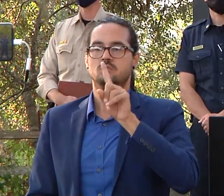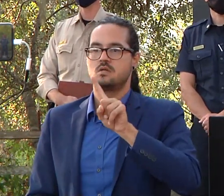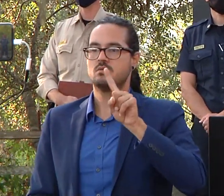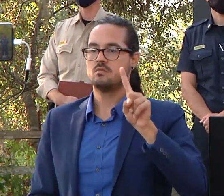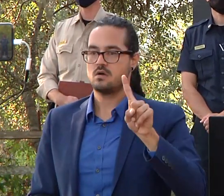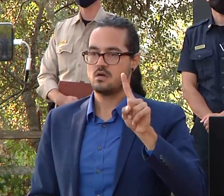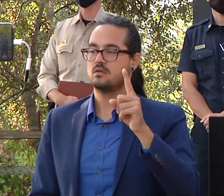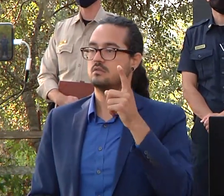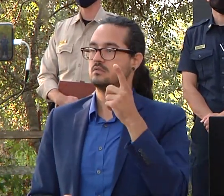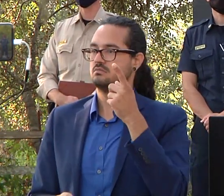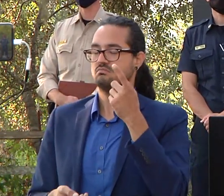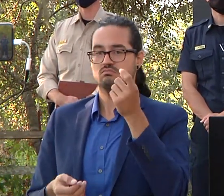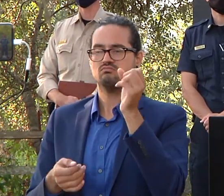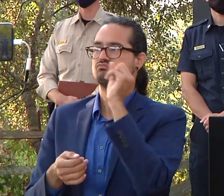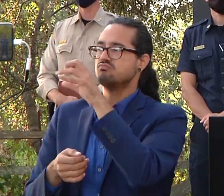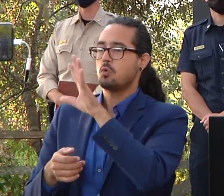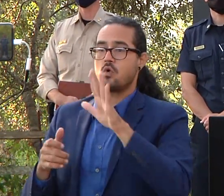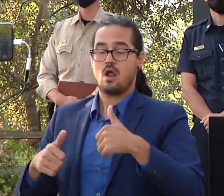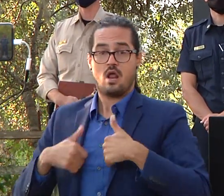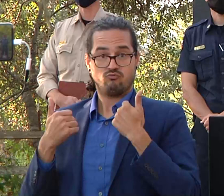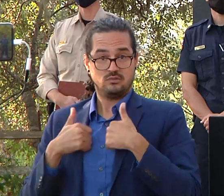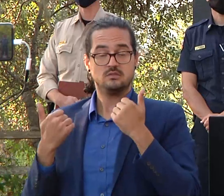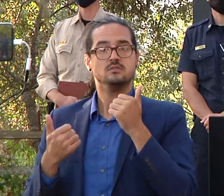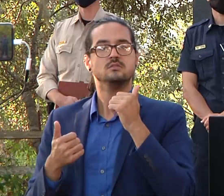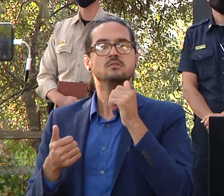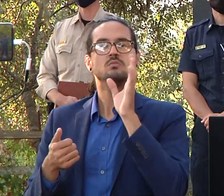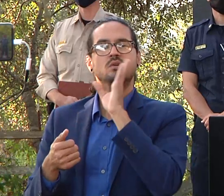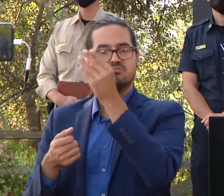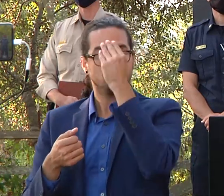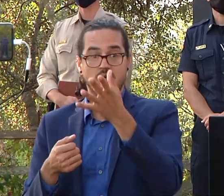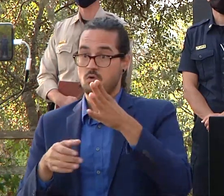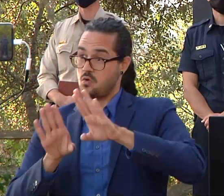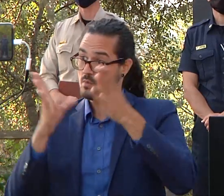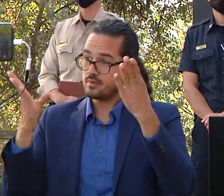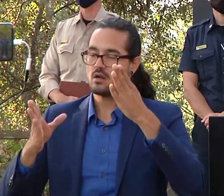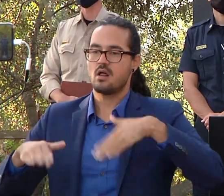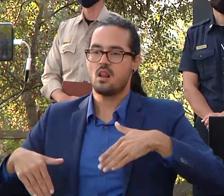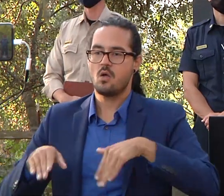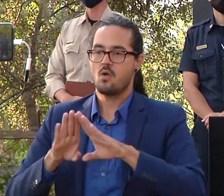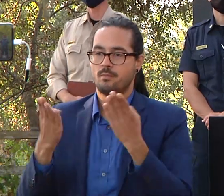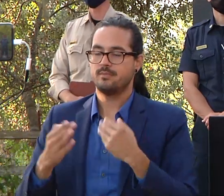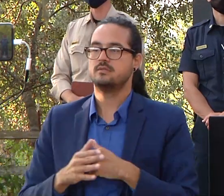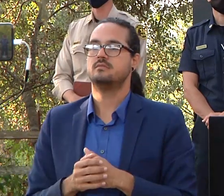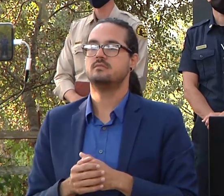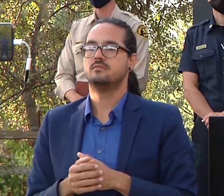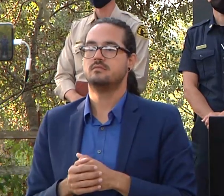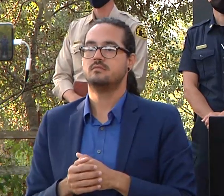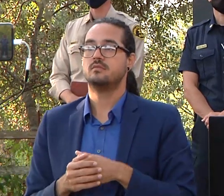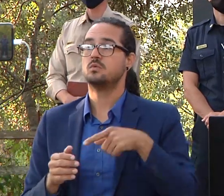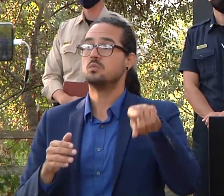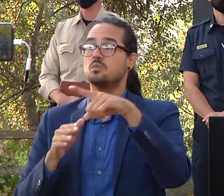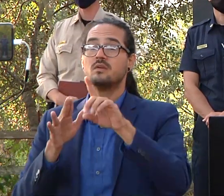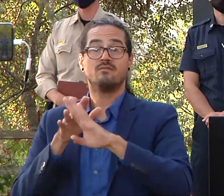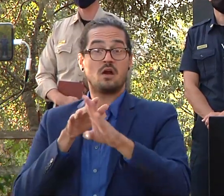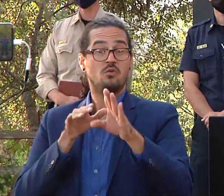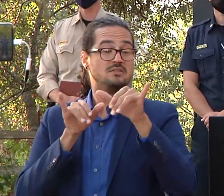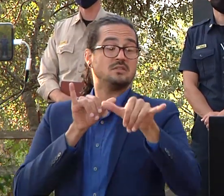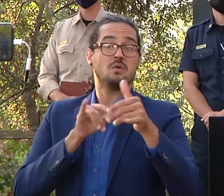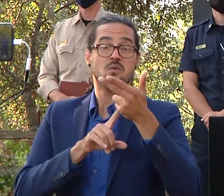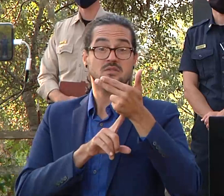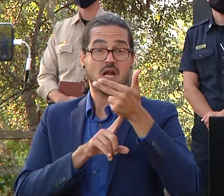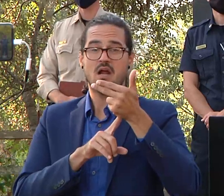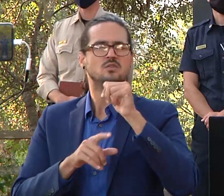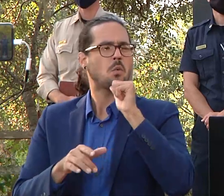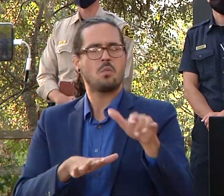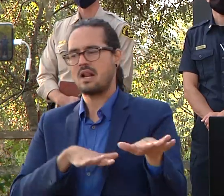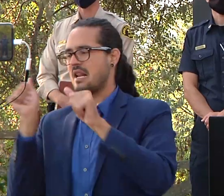this list evacuees temporarily housing hotels prior to checking out again we want to make sure that your area your home